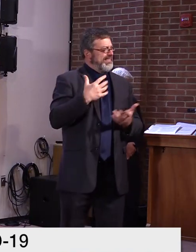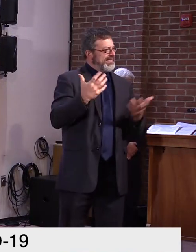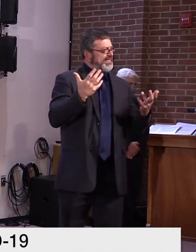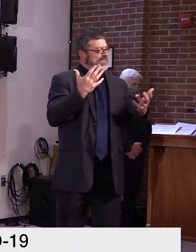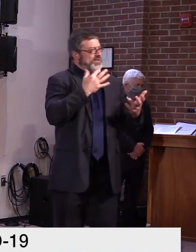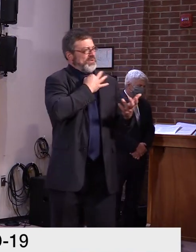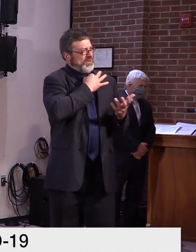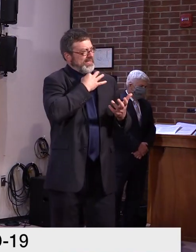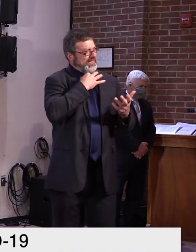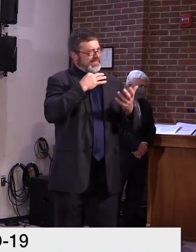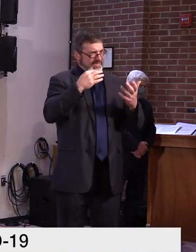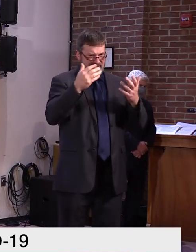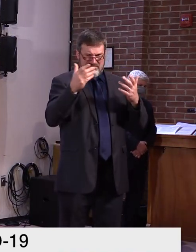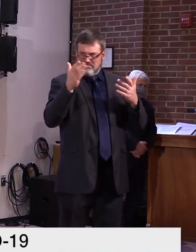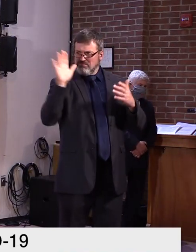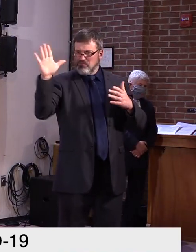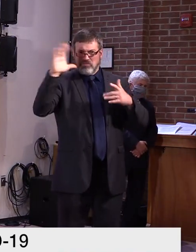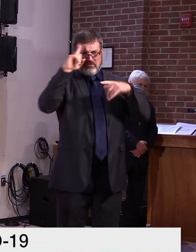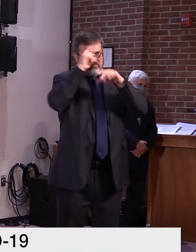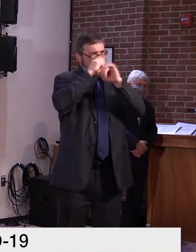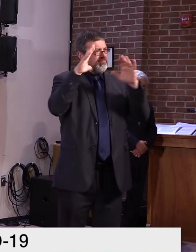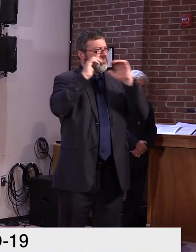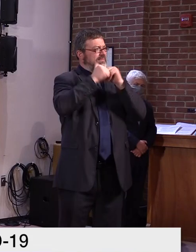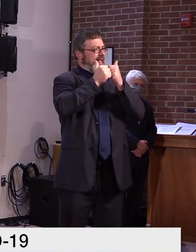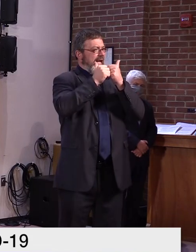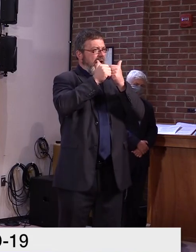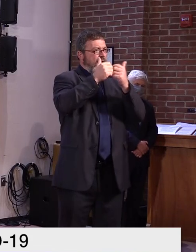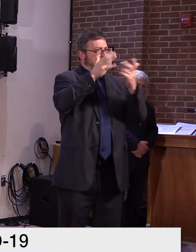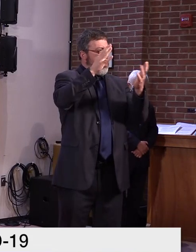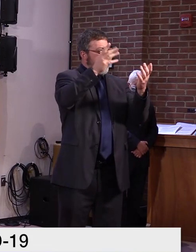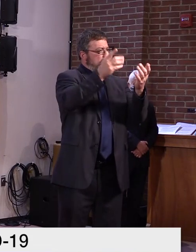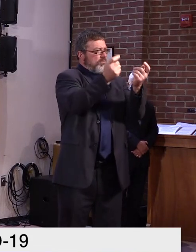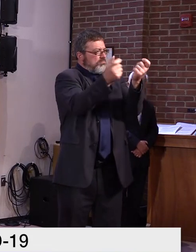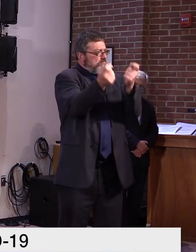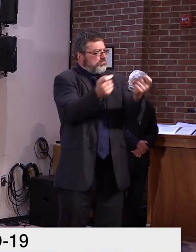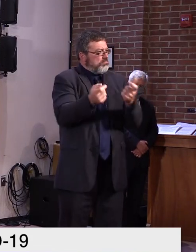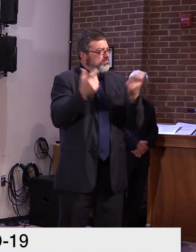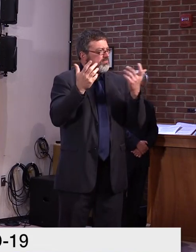homes and the average length of time that they remain vacant?